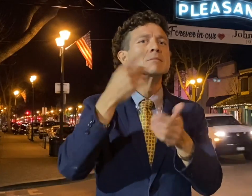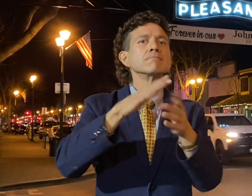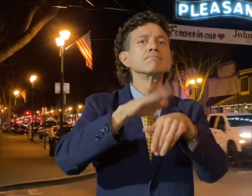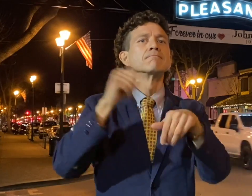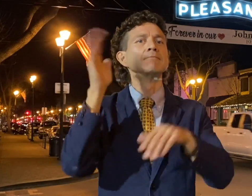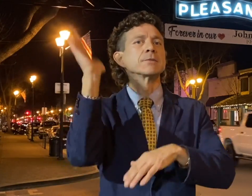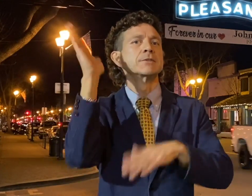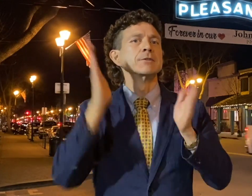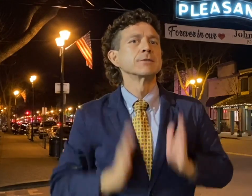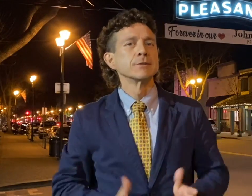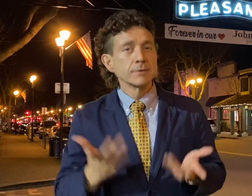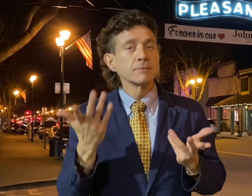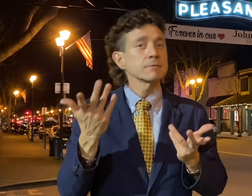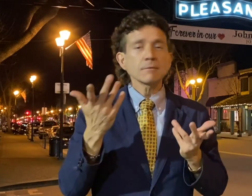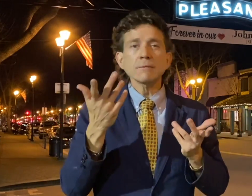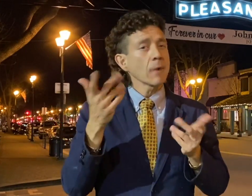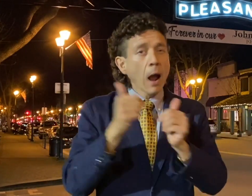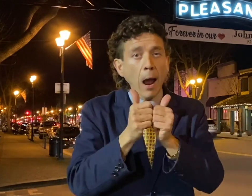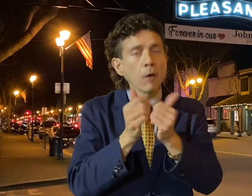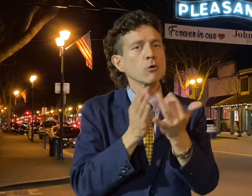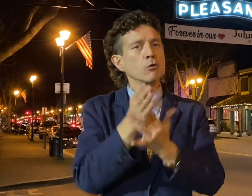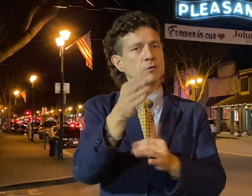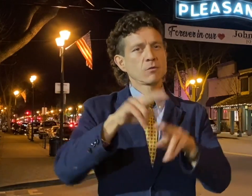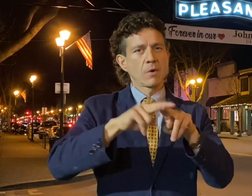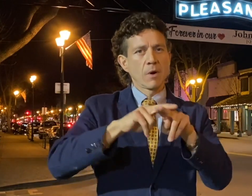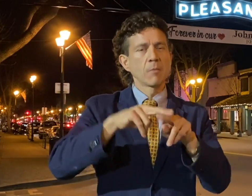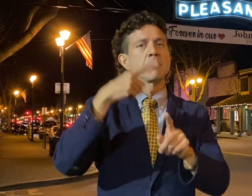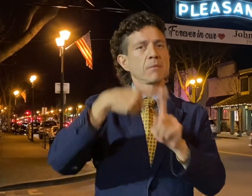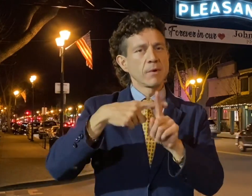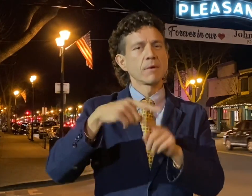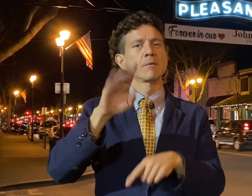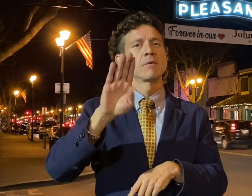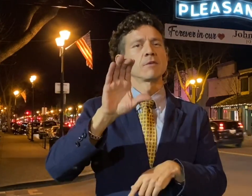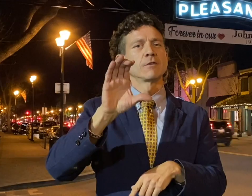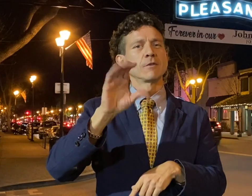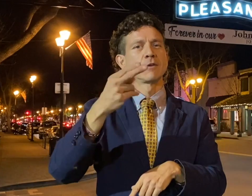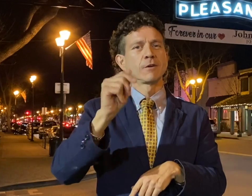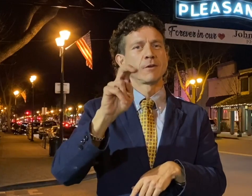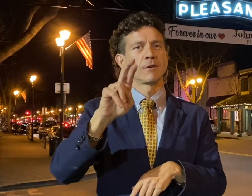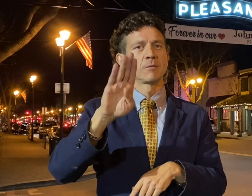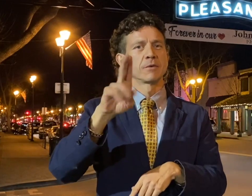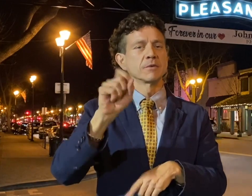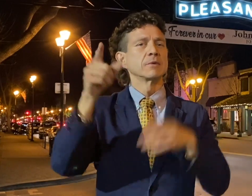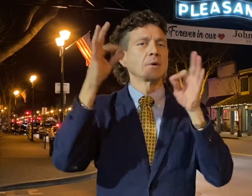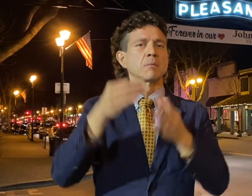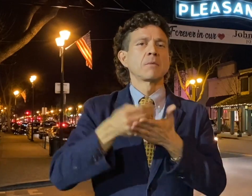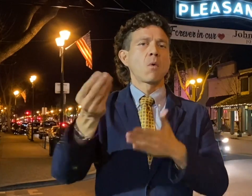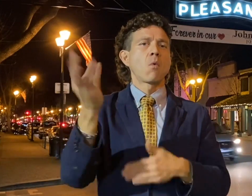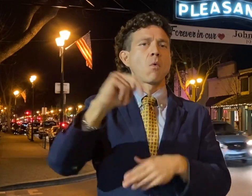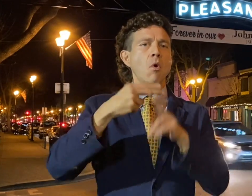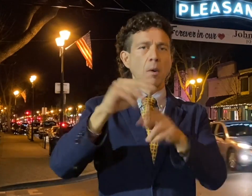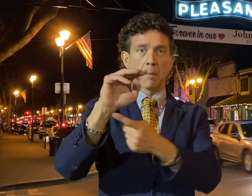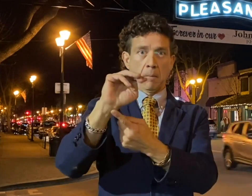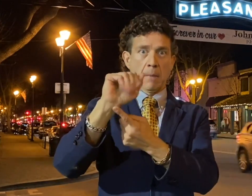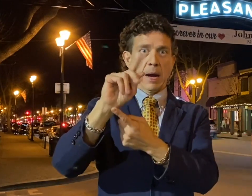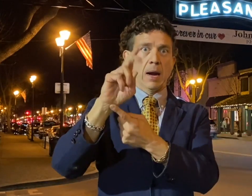He took trains and he took charter buses. He decided to buy his own bus and called it the Madden Cruiser.